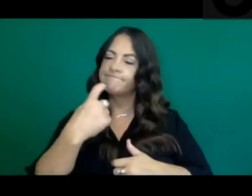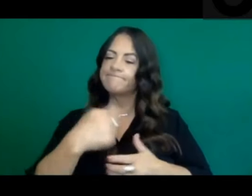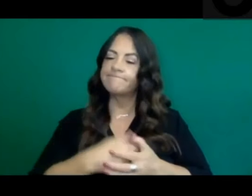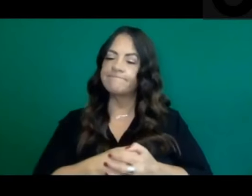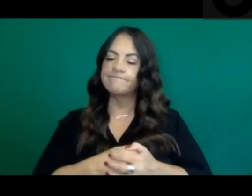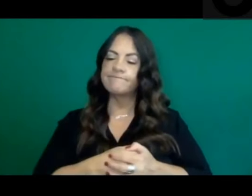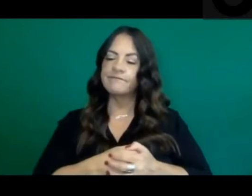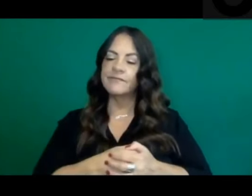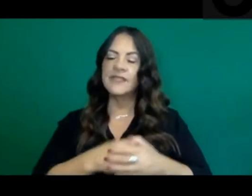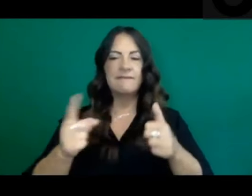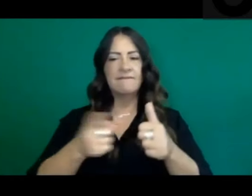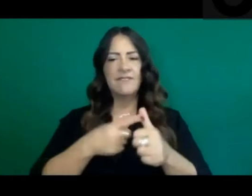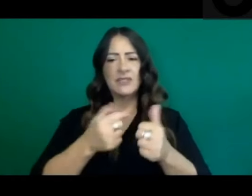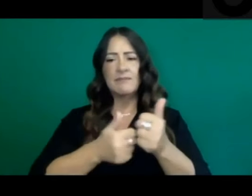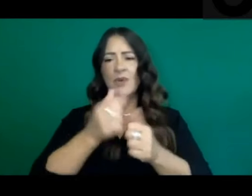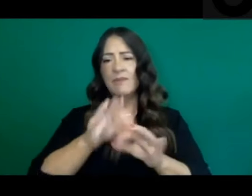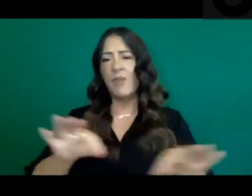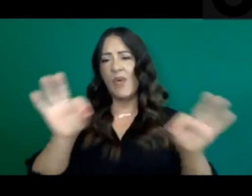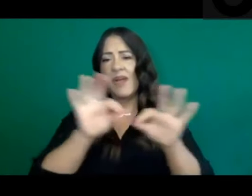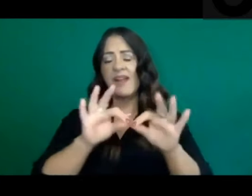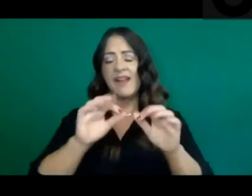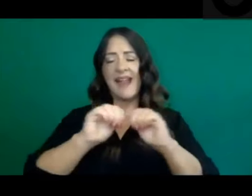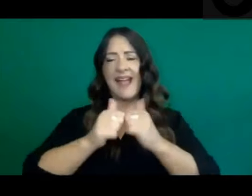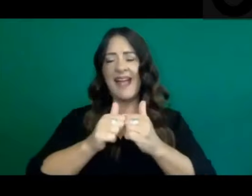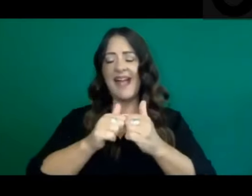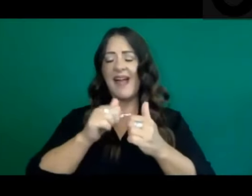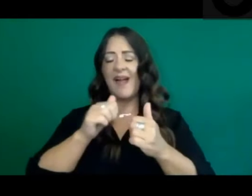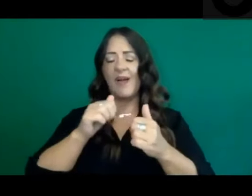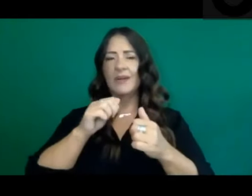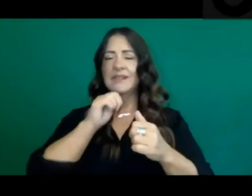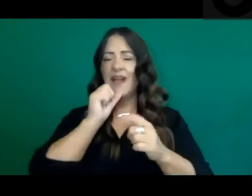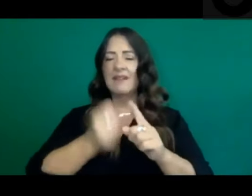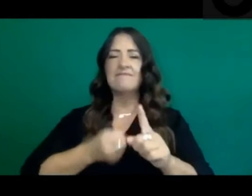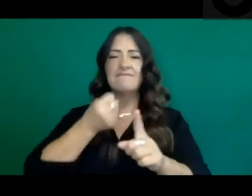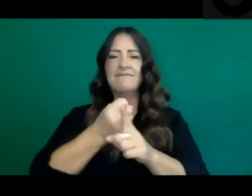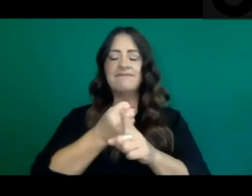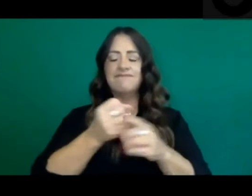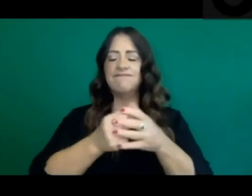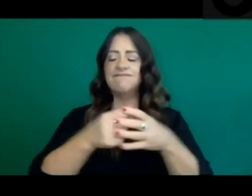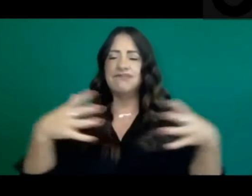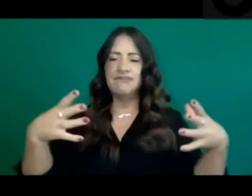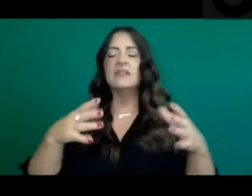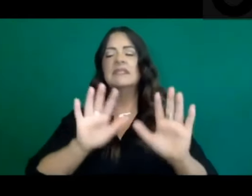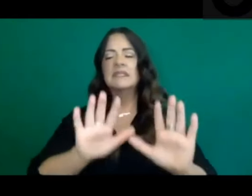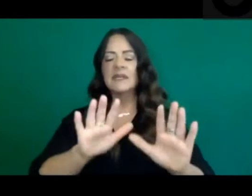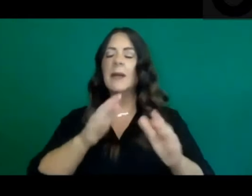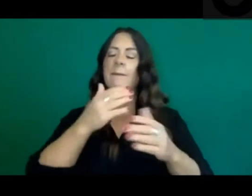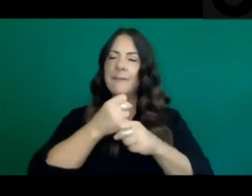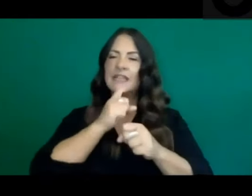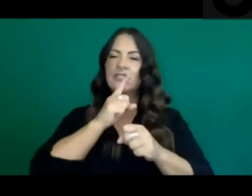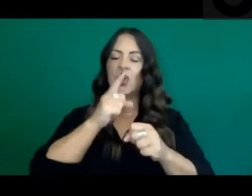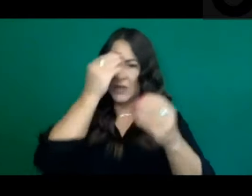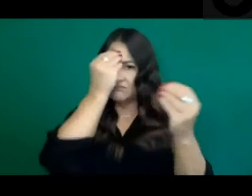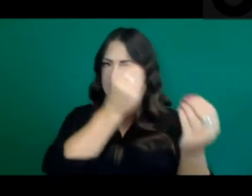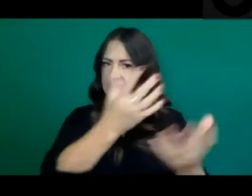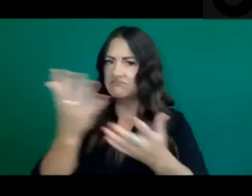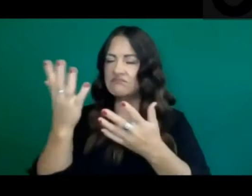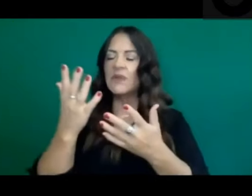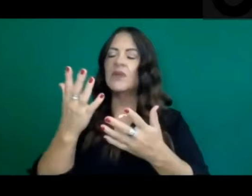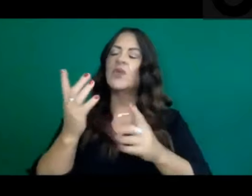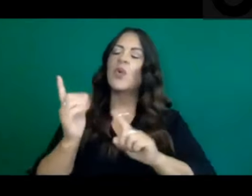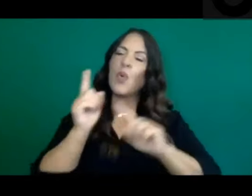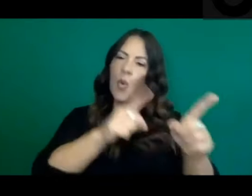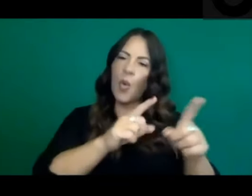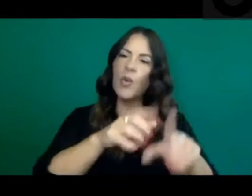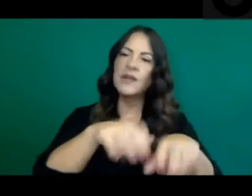right now with flu vaccine and really getting the message out, making sure that we set up infrastructure, not just